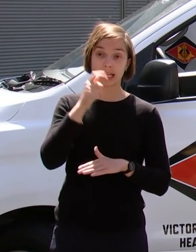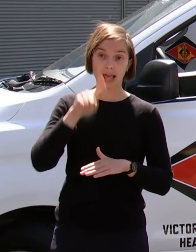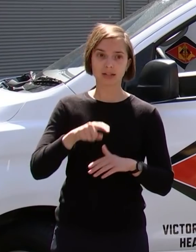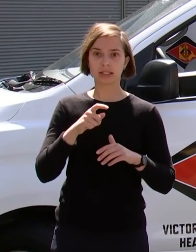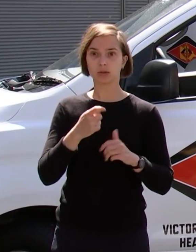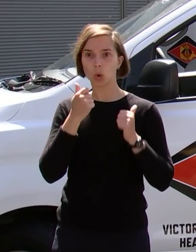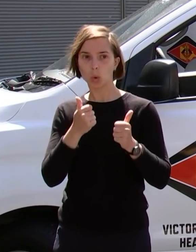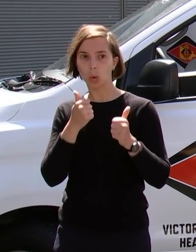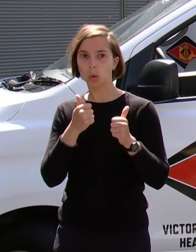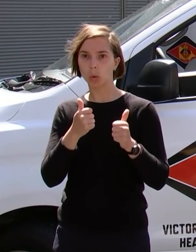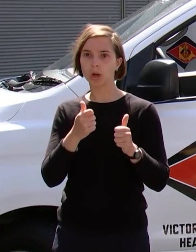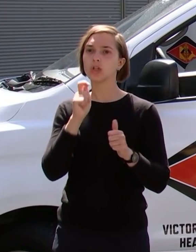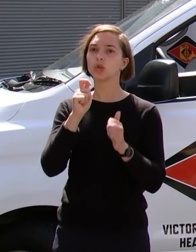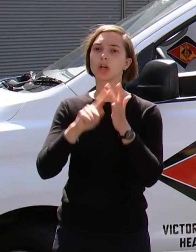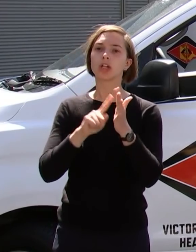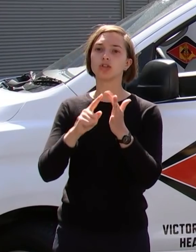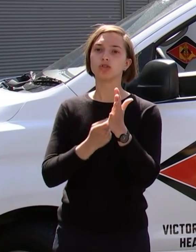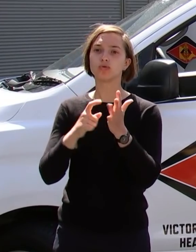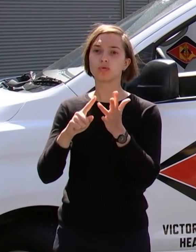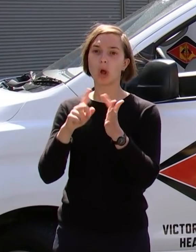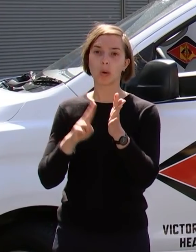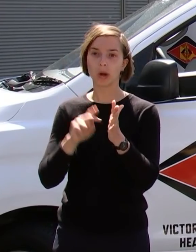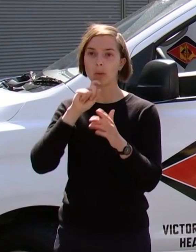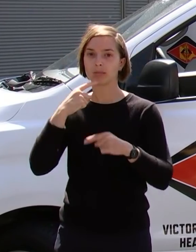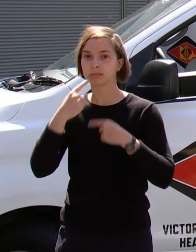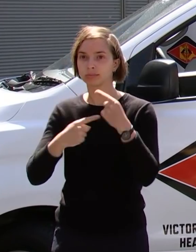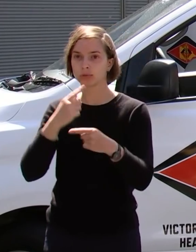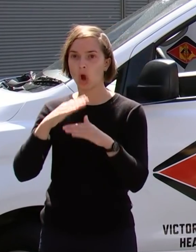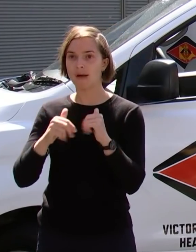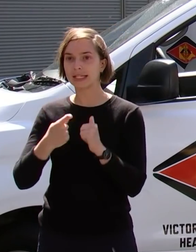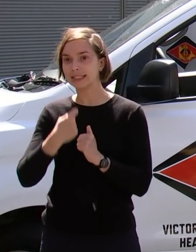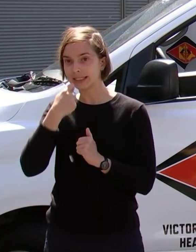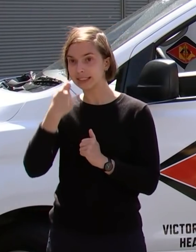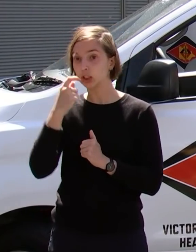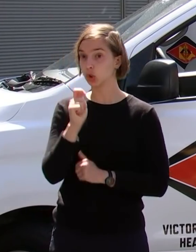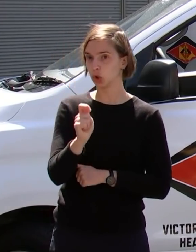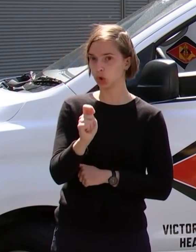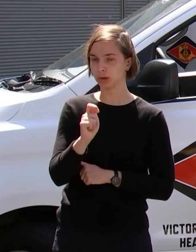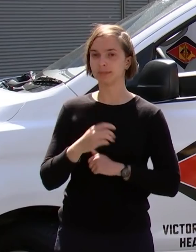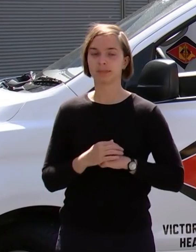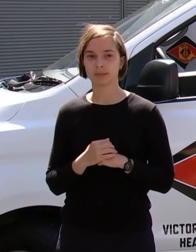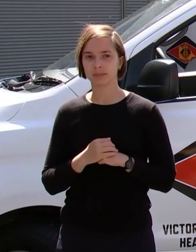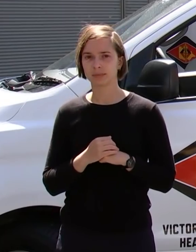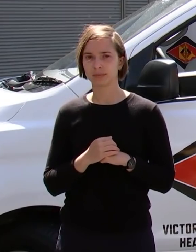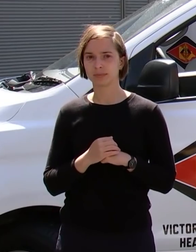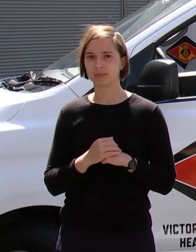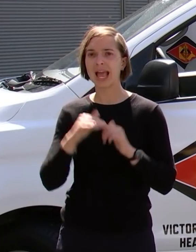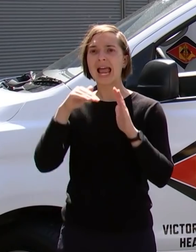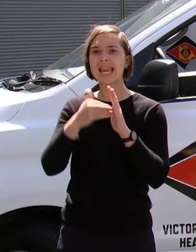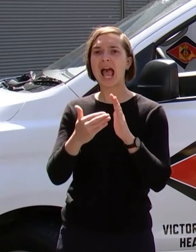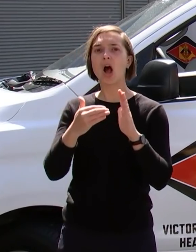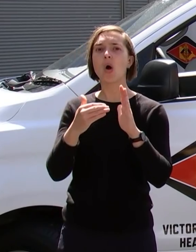sure that, particularly as higher levels of vaccinations start to play out in the community, and we move around more,